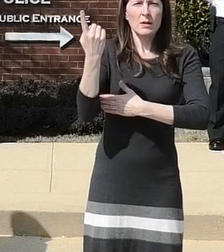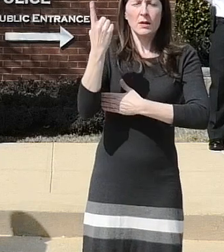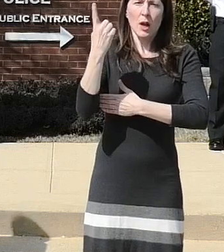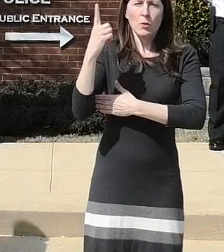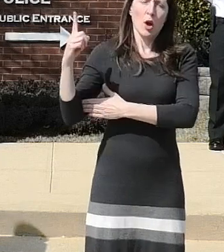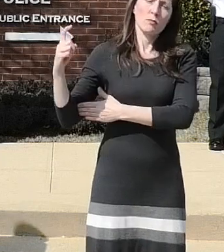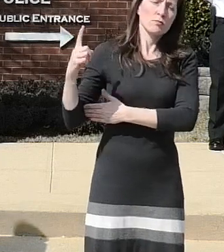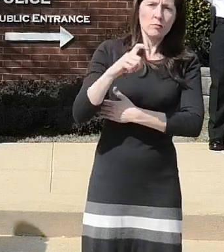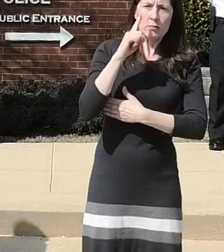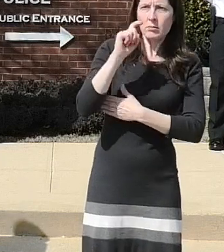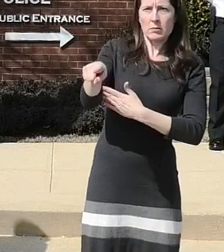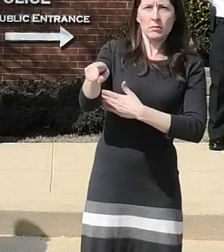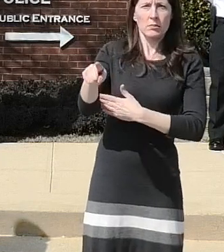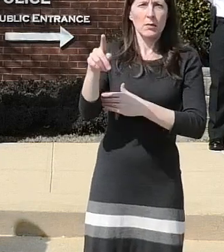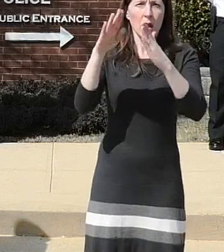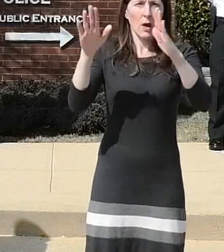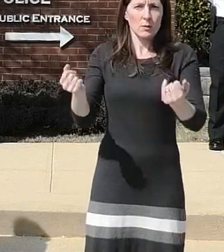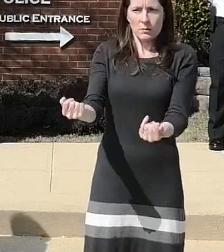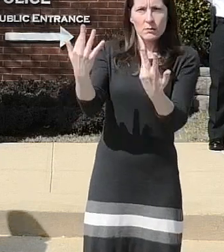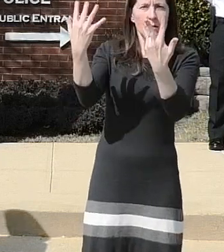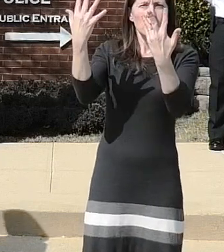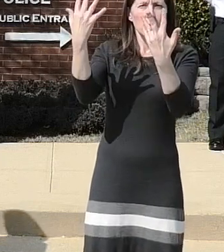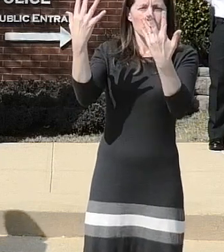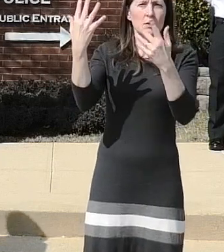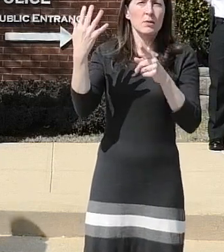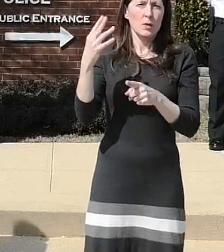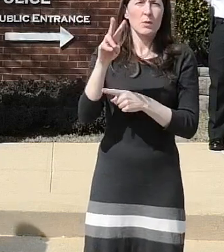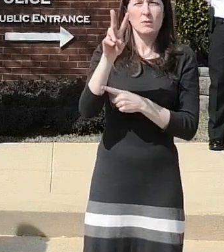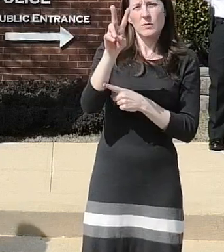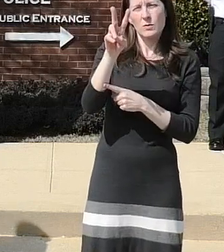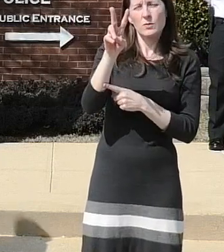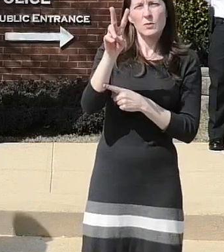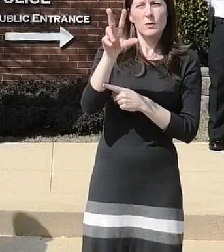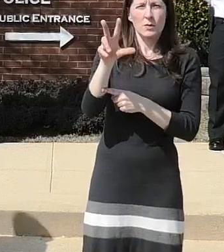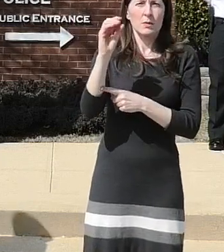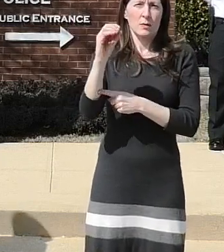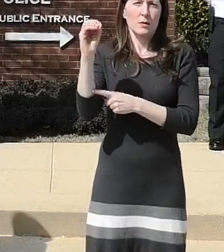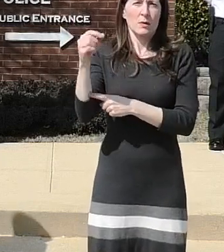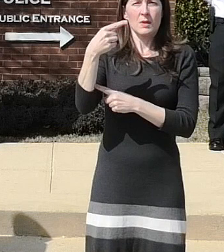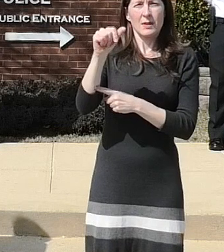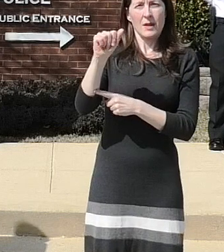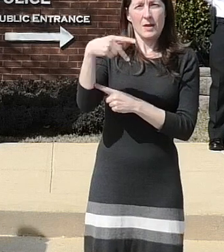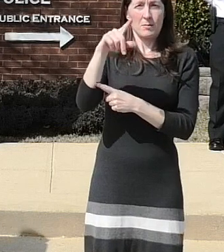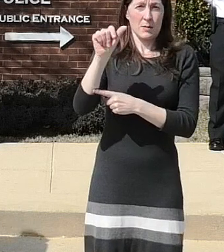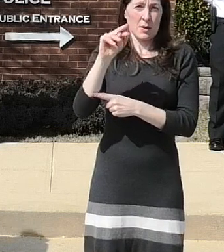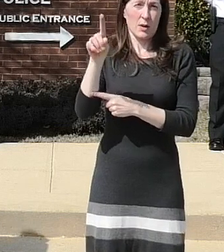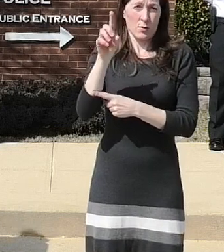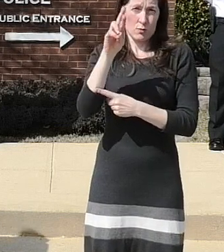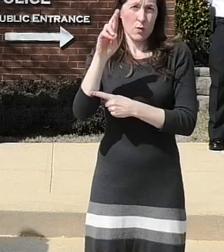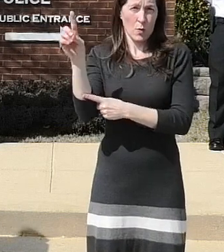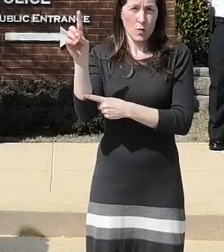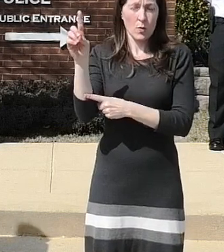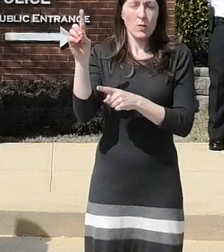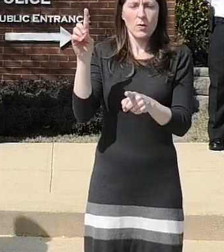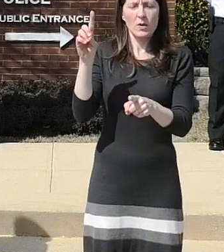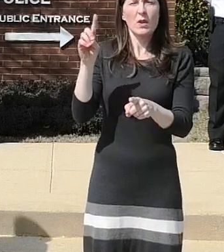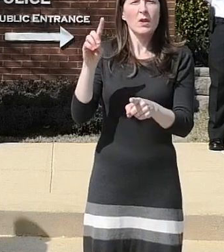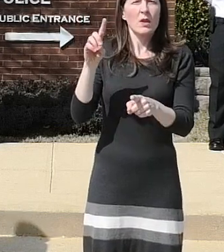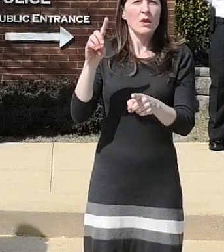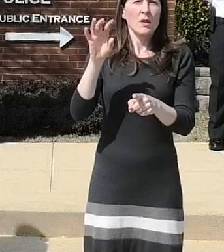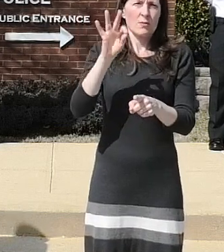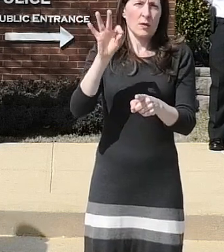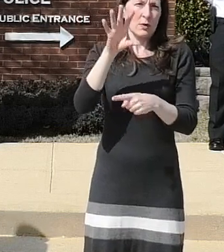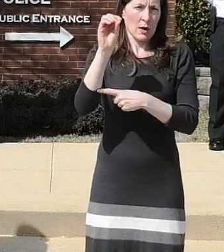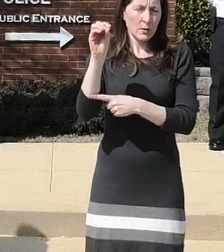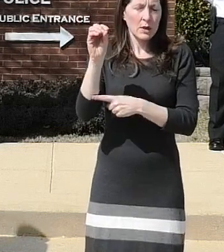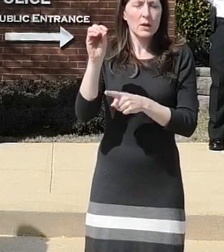house on fire on the 28 2300 block of chaplain road in the jefferson area frederick county the passerby